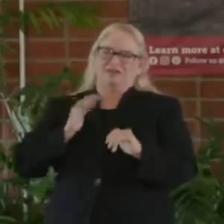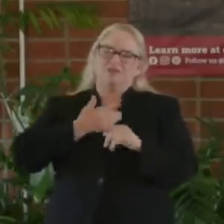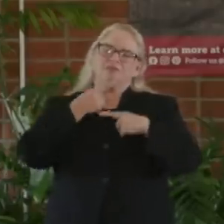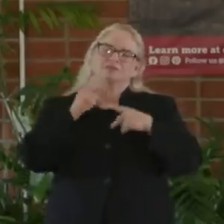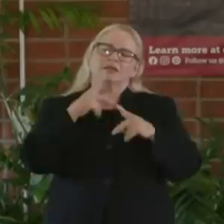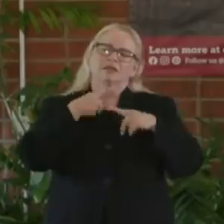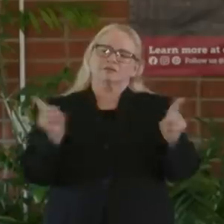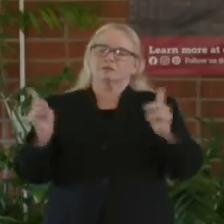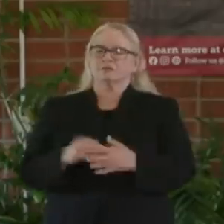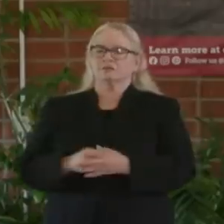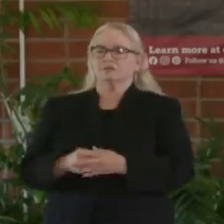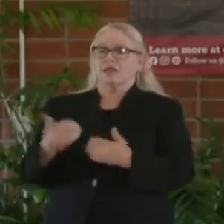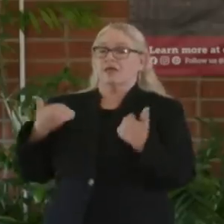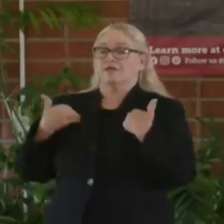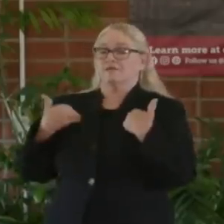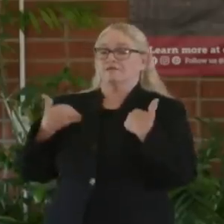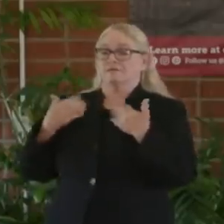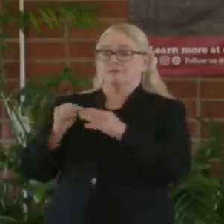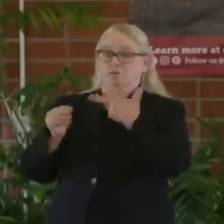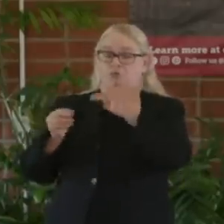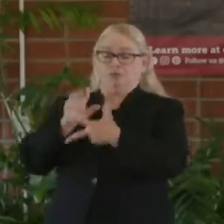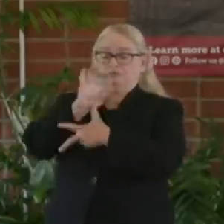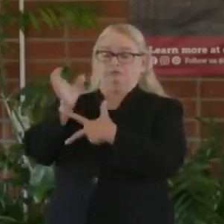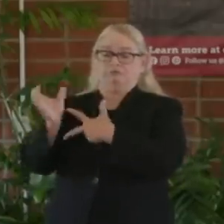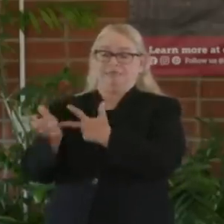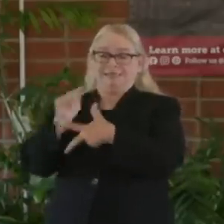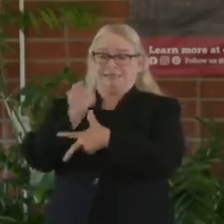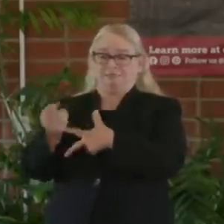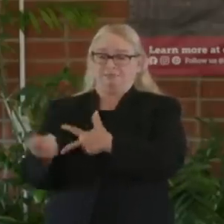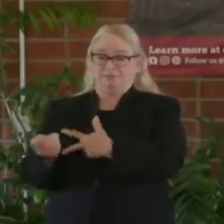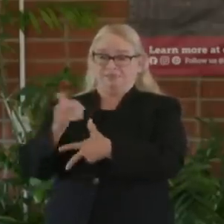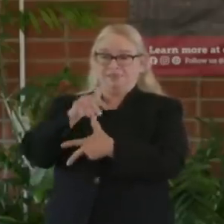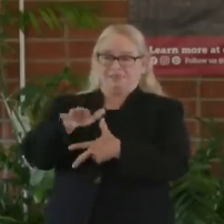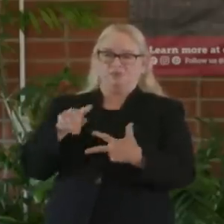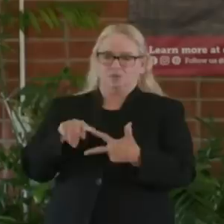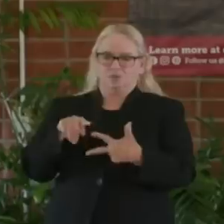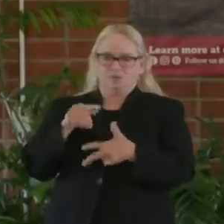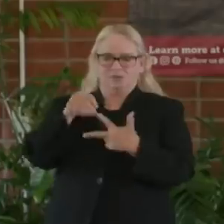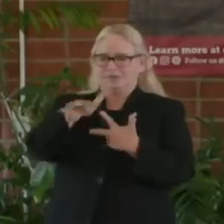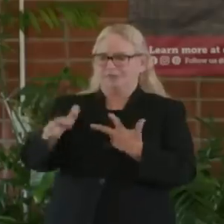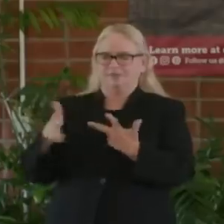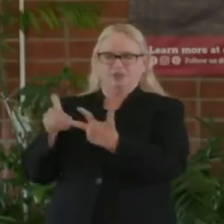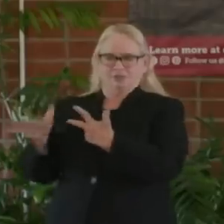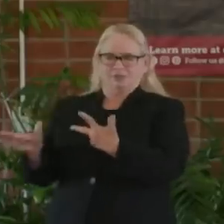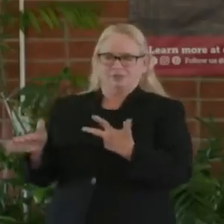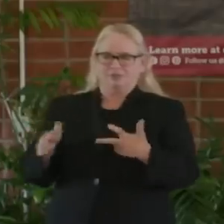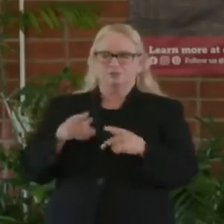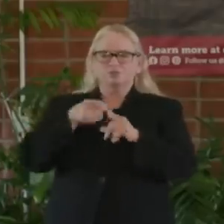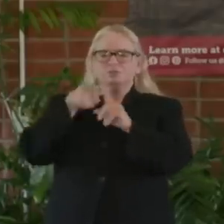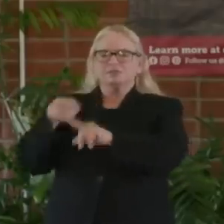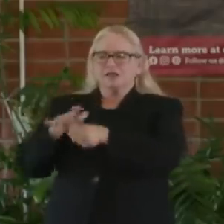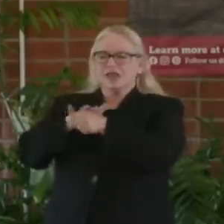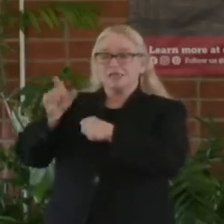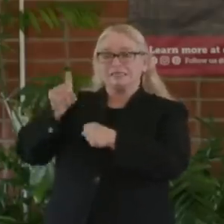representing three different regions in the Central Valley will be deployed along the same lines we deployed those teams